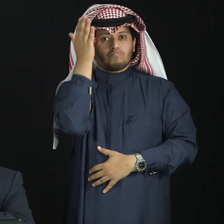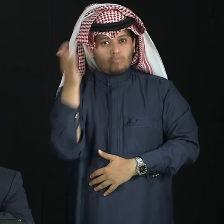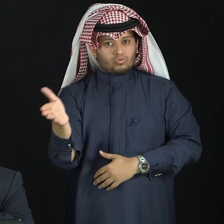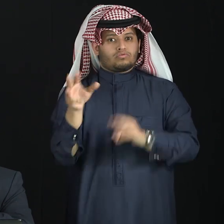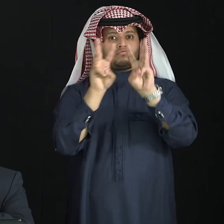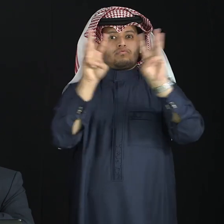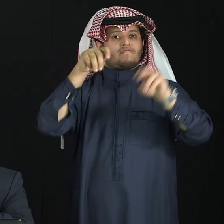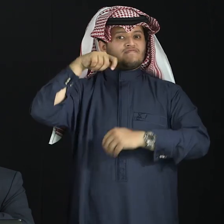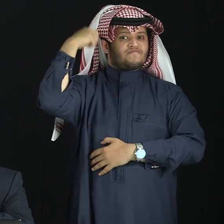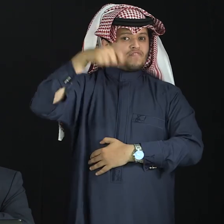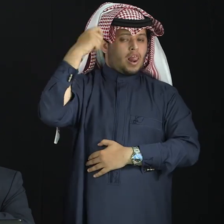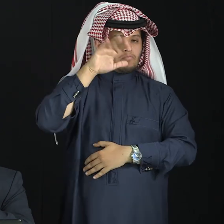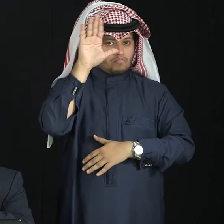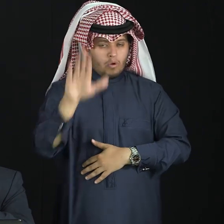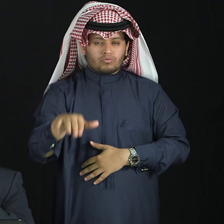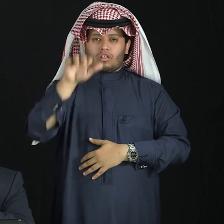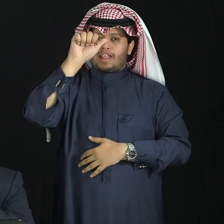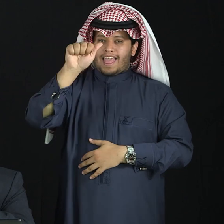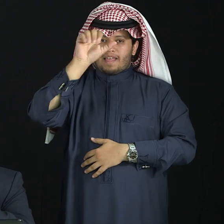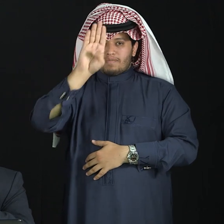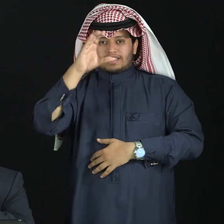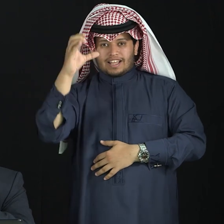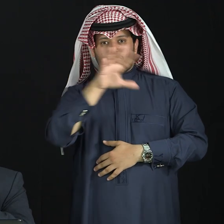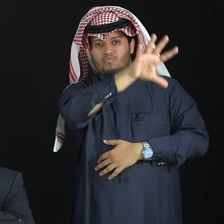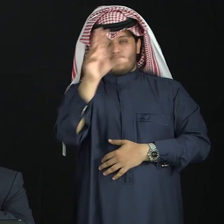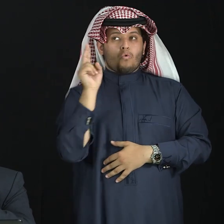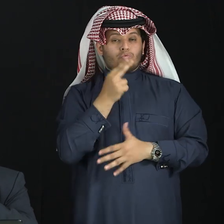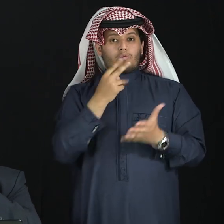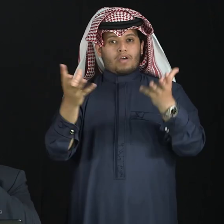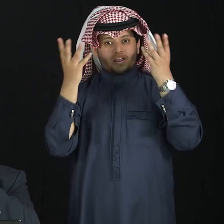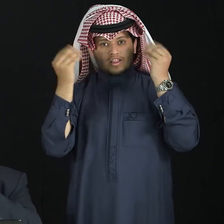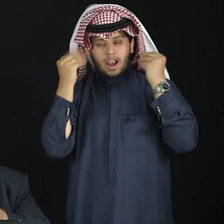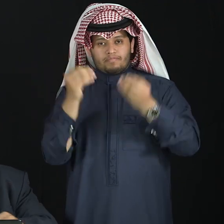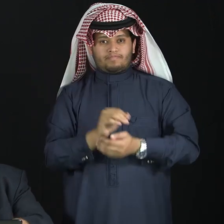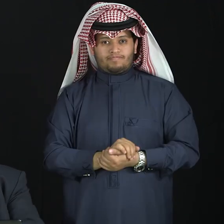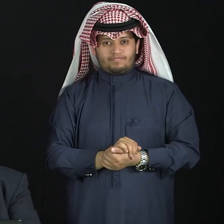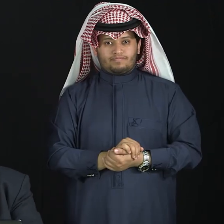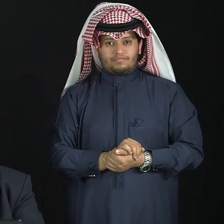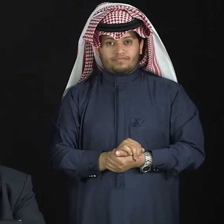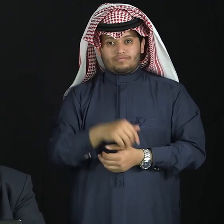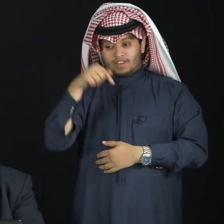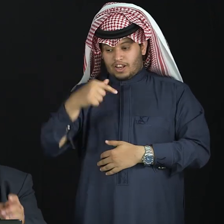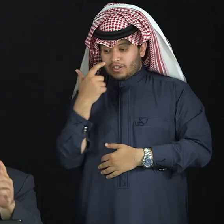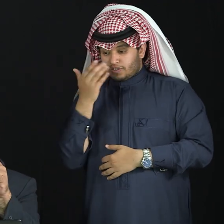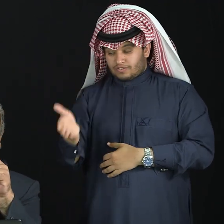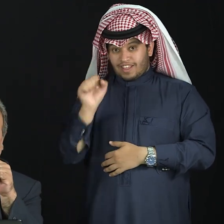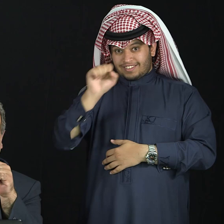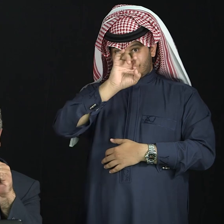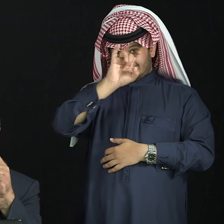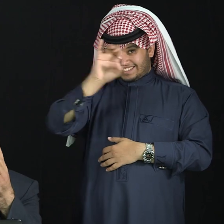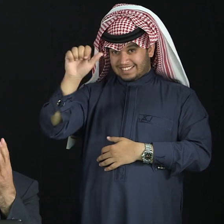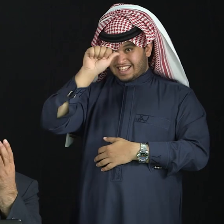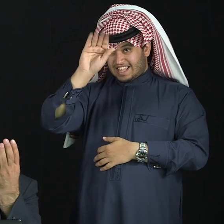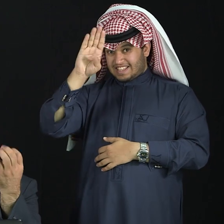the sign language will be the same, yes, in America and Britain. The alphabet, in